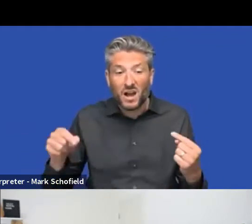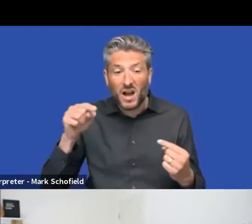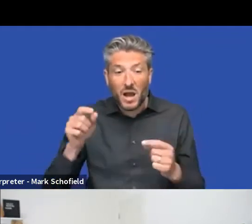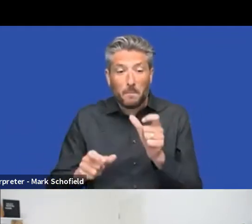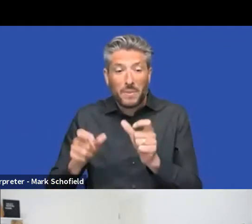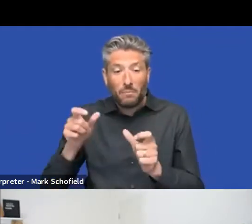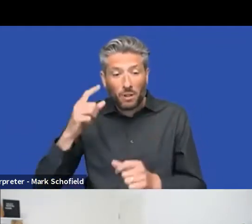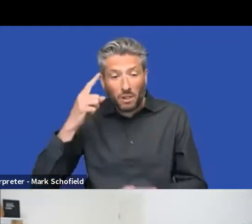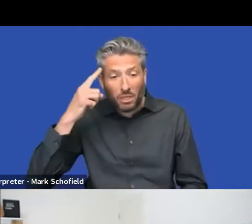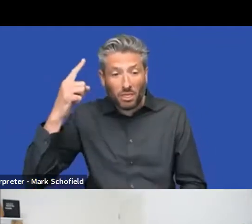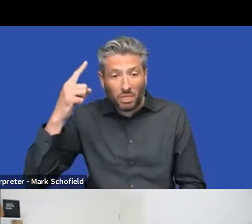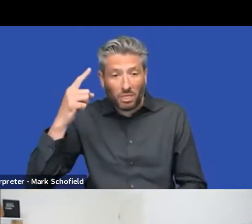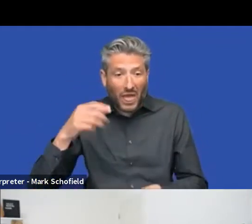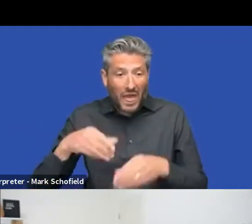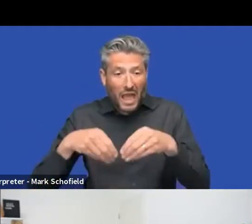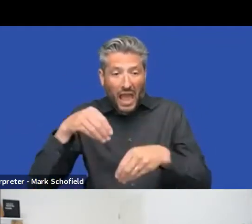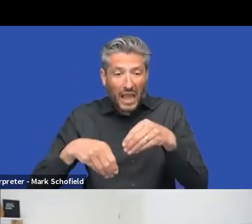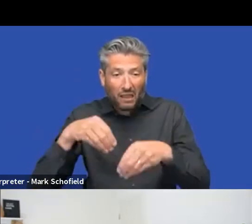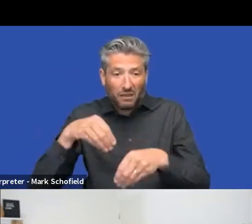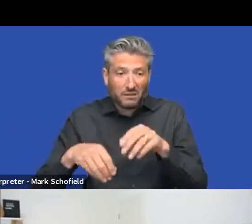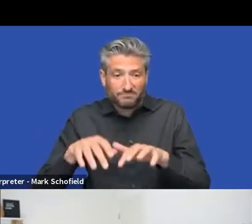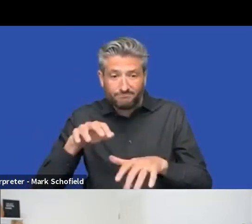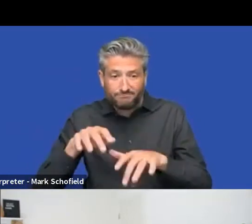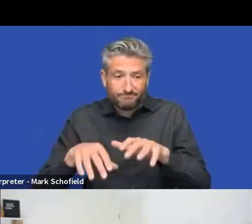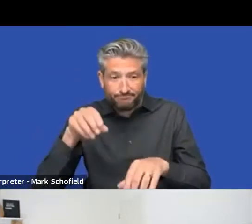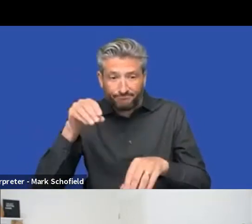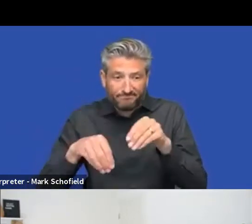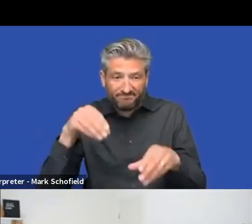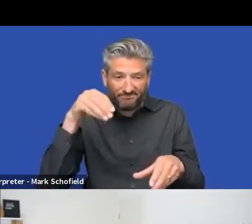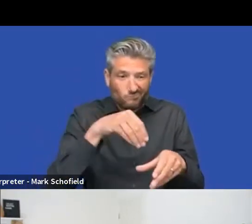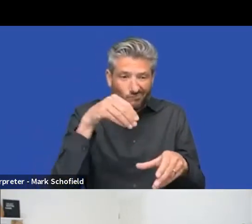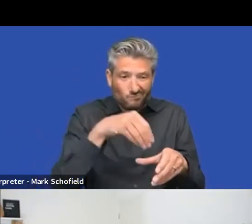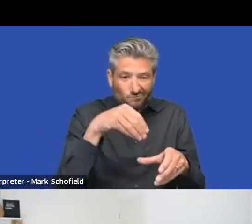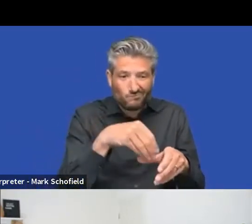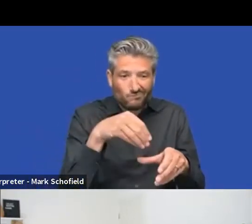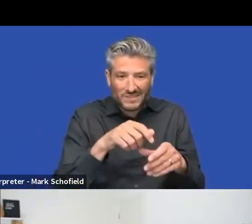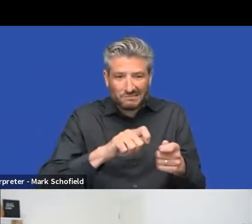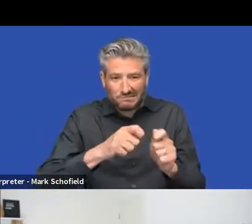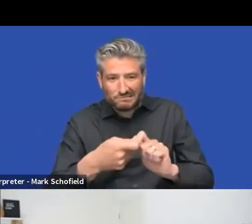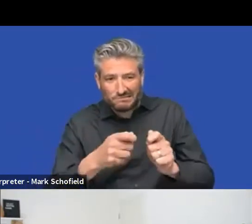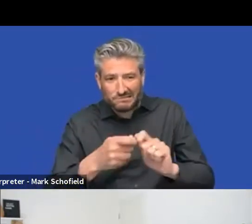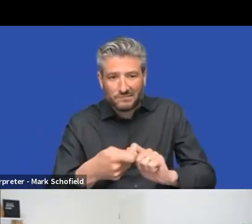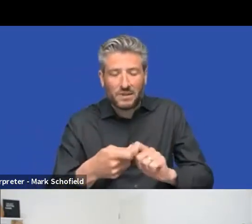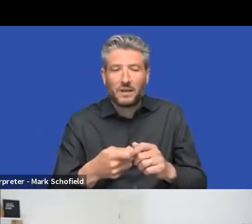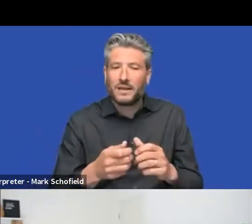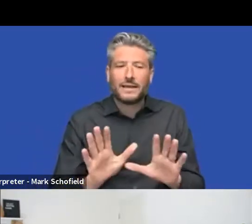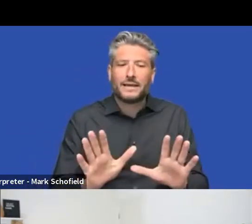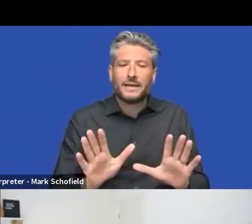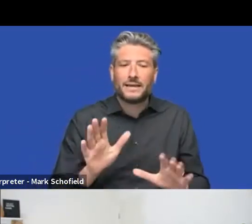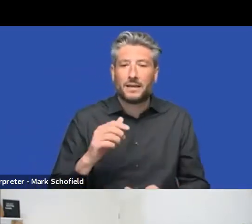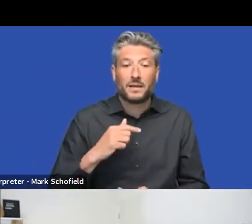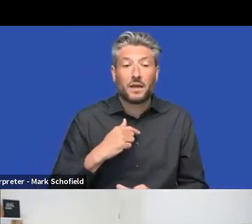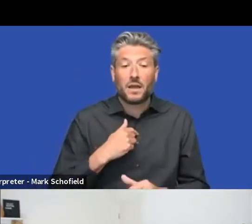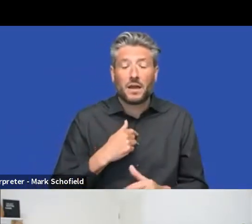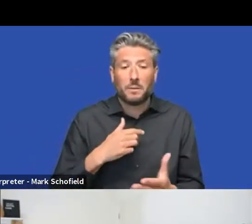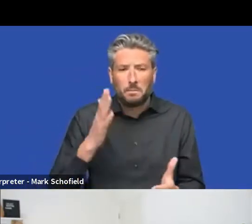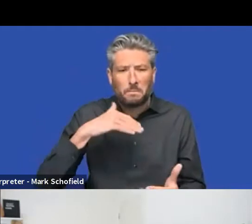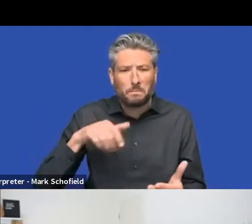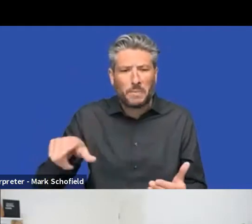they could, and we've been encouraging, so we're not blaming anybody. Uh, so, but we want to get the API to a better place where it's not too top,